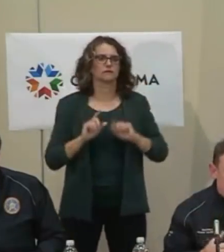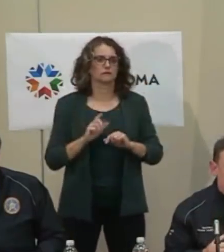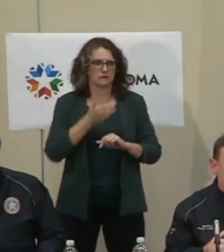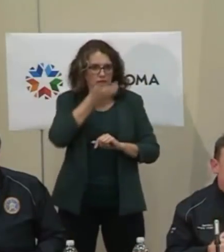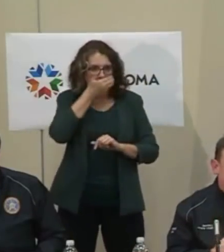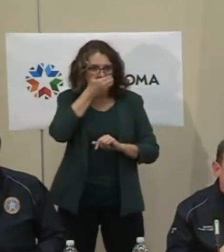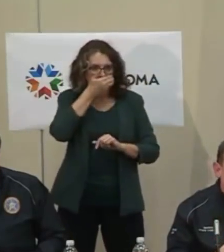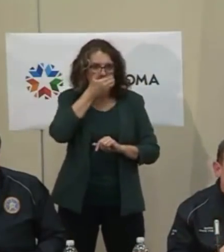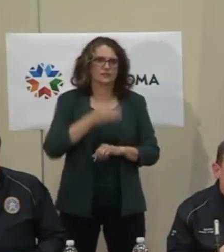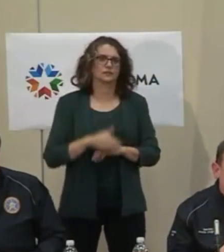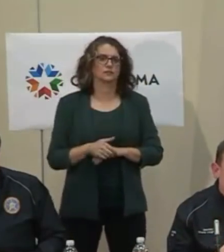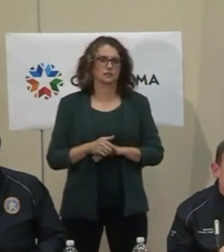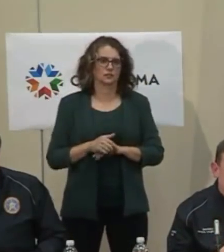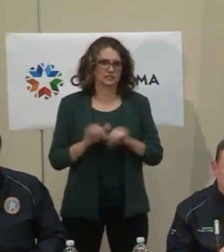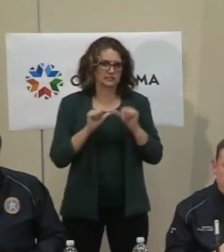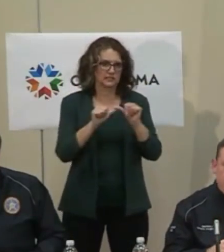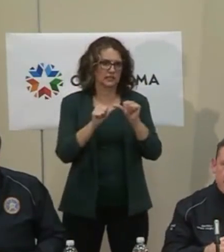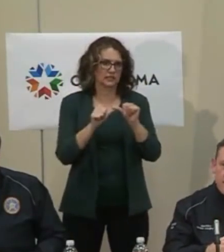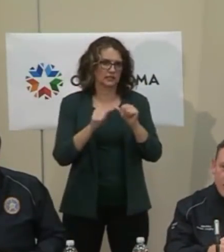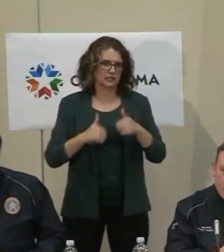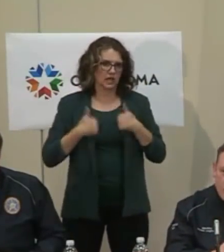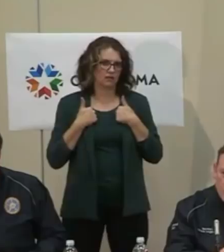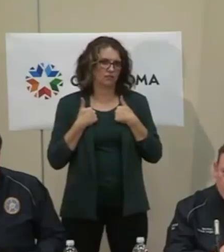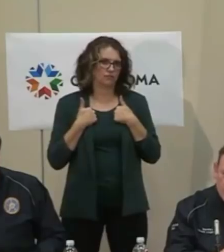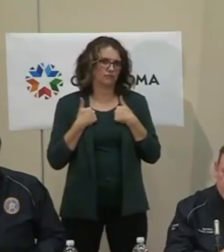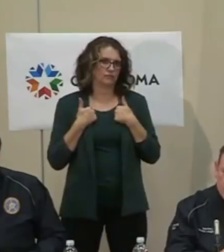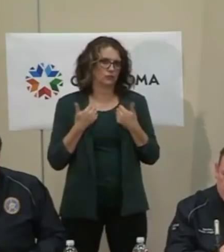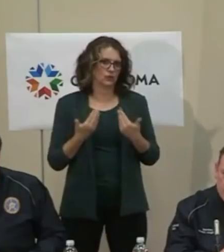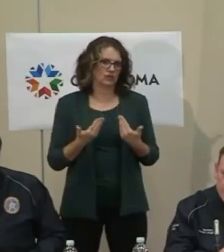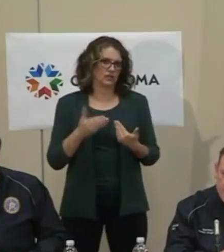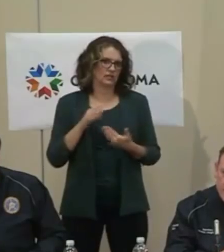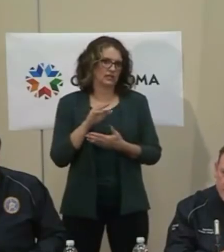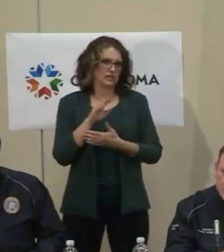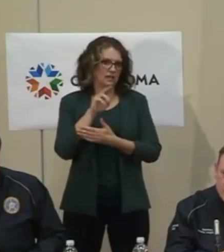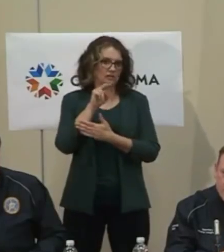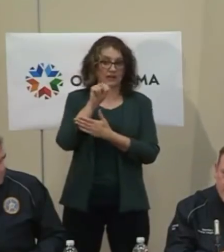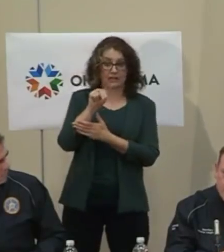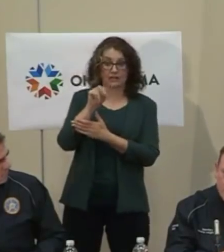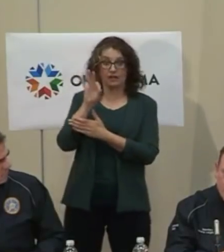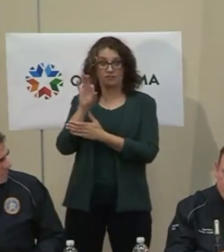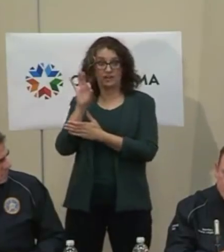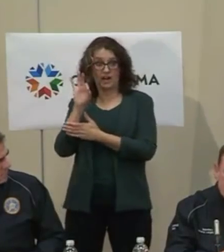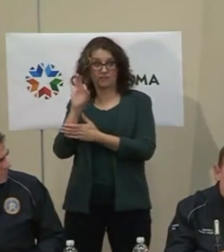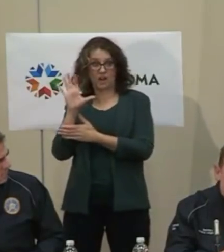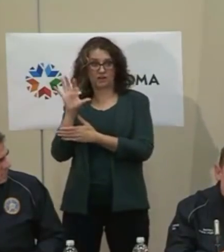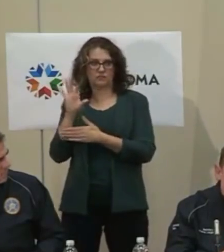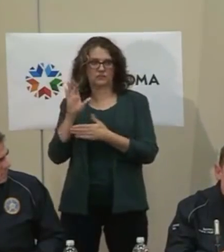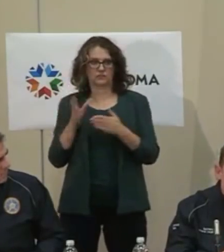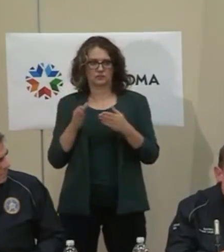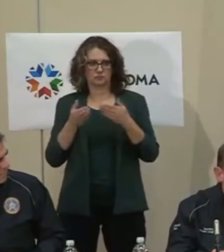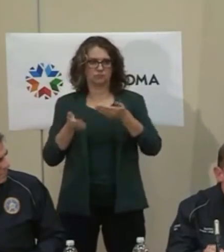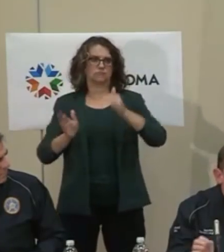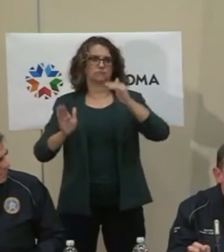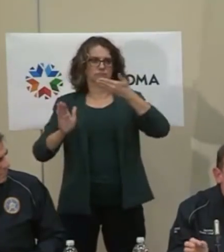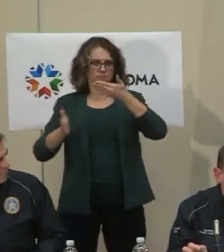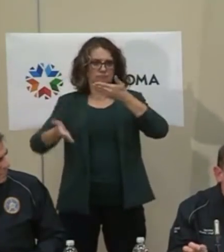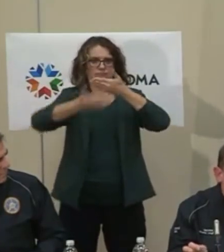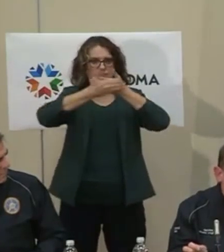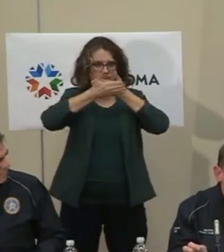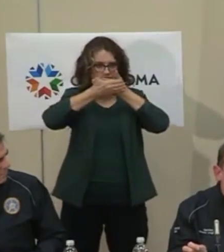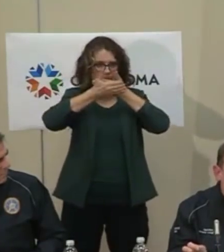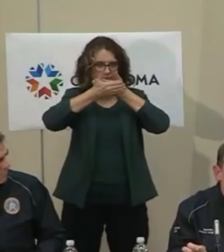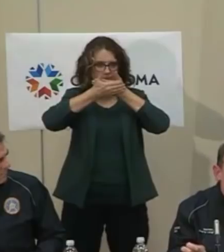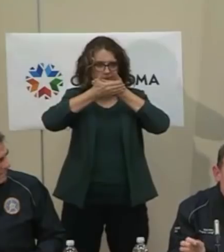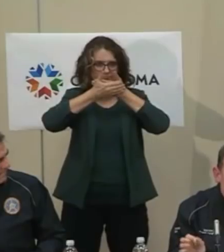over those and extend the life of those N95s. Oklahoma residents are stepping up, and those who are capable and have shown an interest are actually sowing